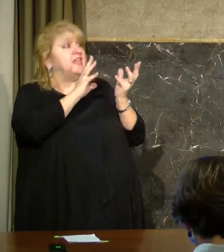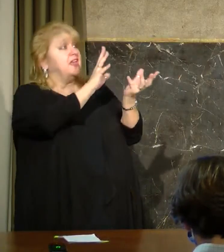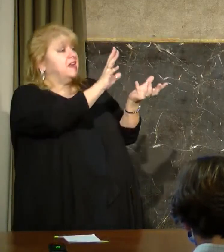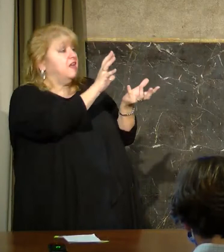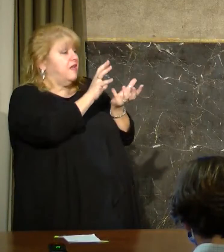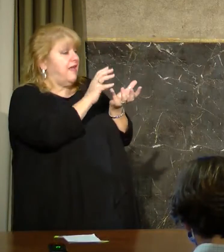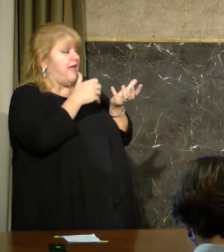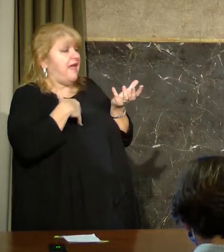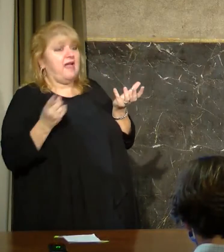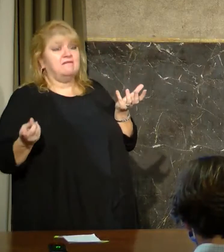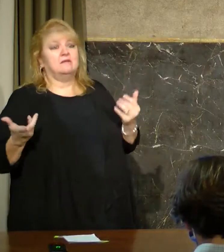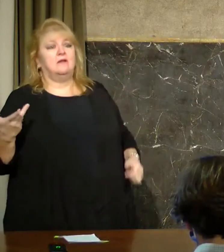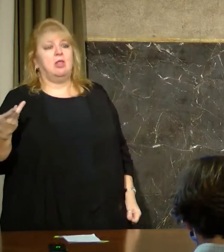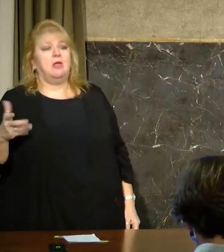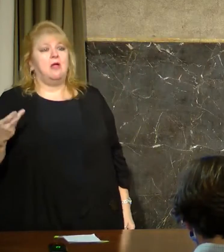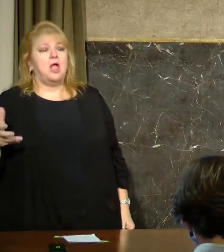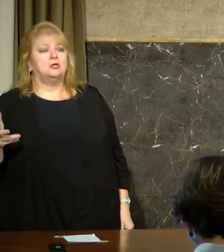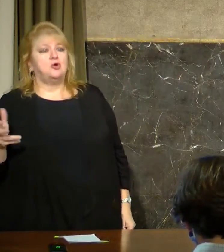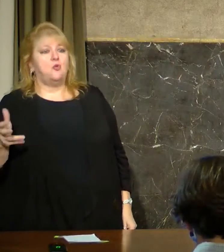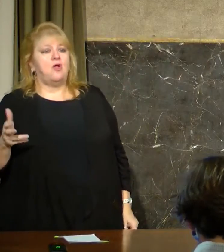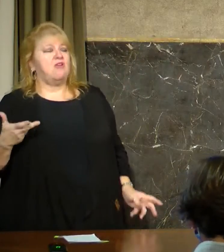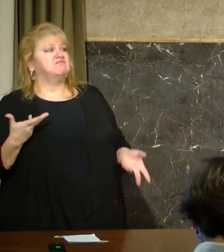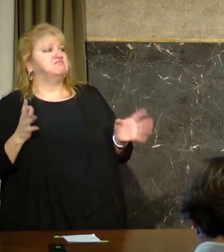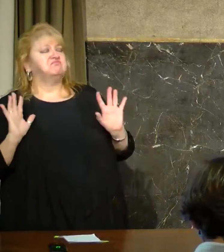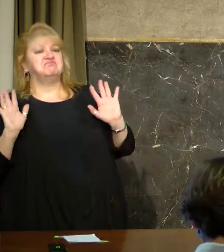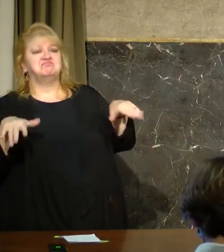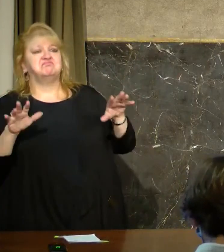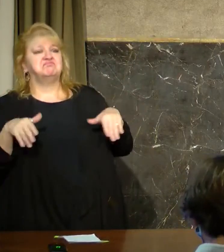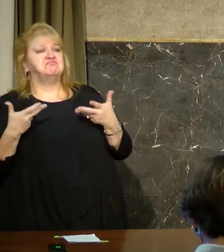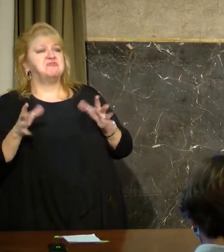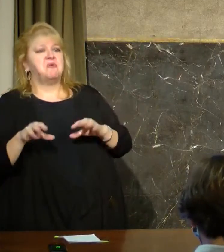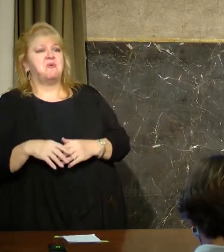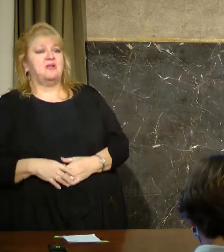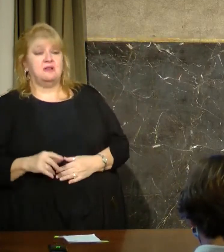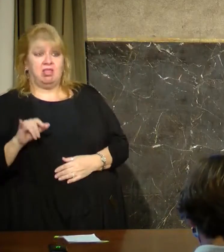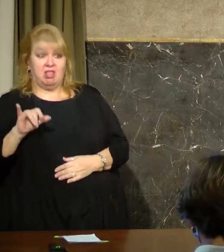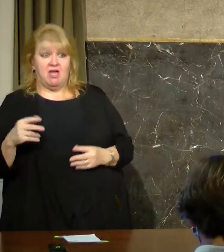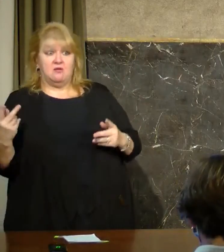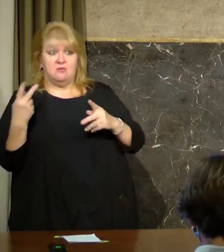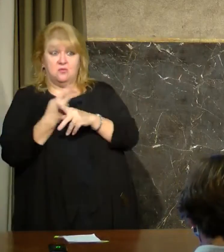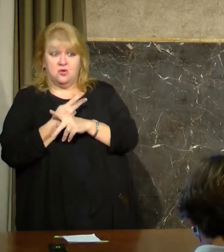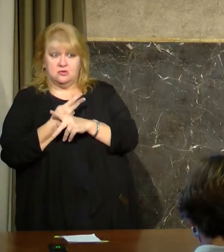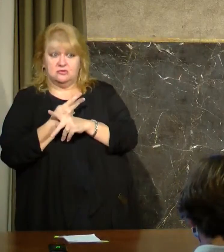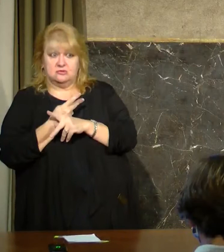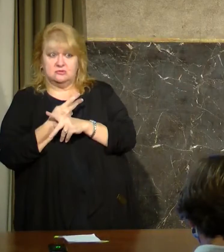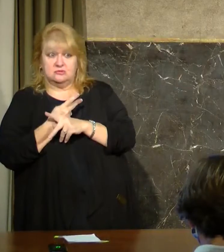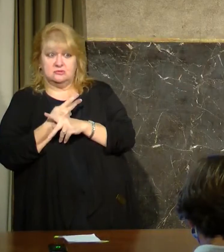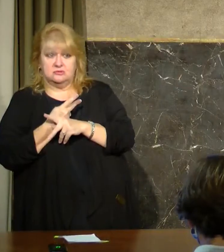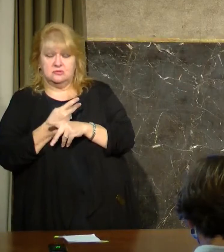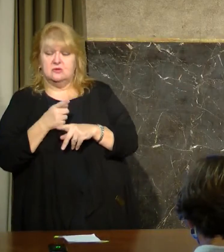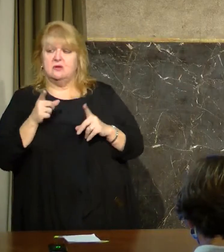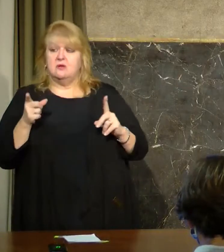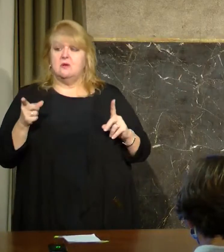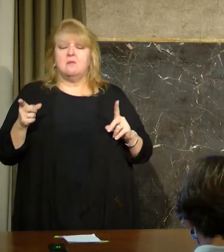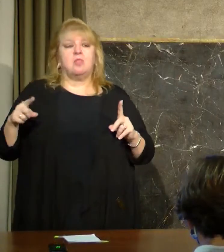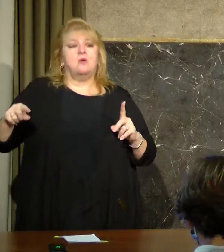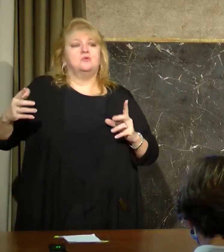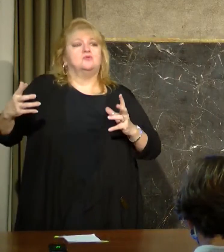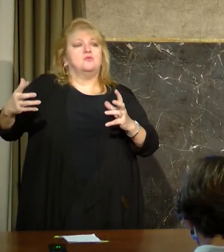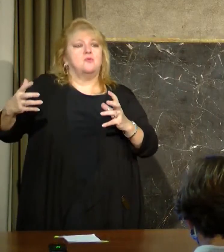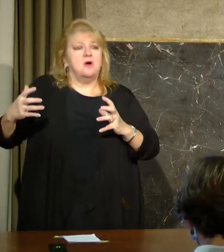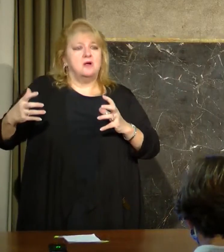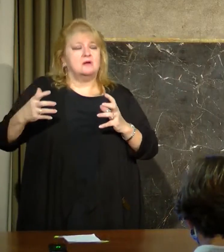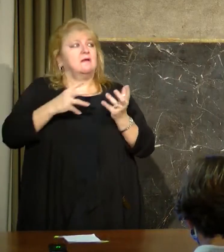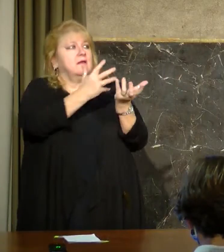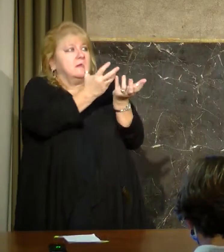feds. We advocate for it every time that we have communications with our partners in Operation Warp Speed. But at the end of the day, I am encouraged